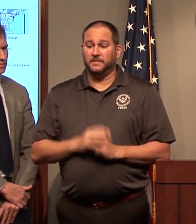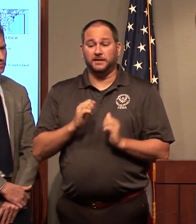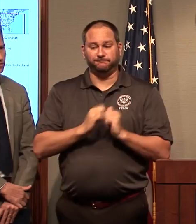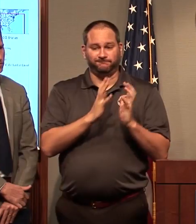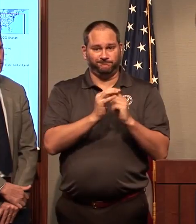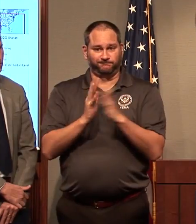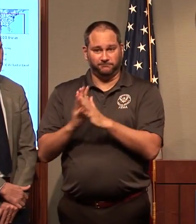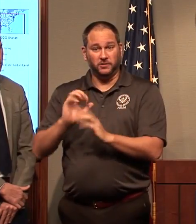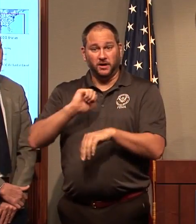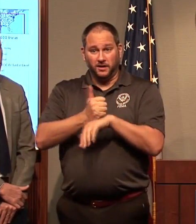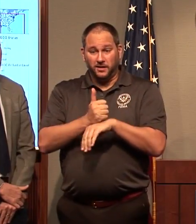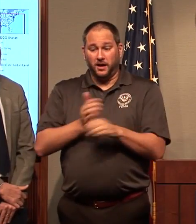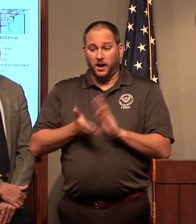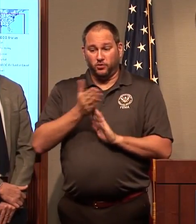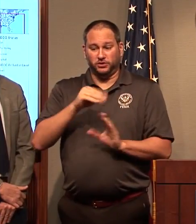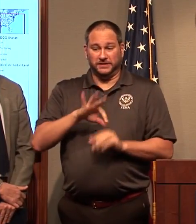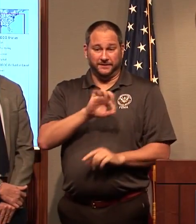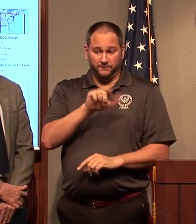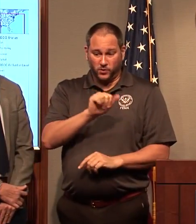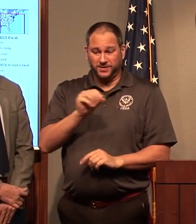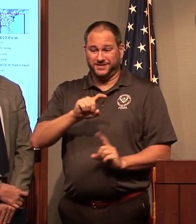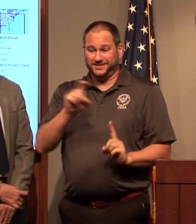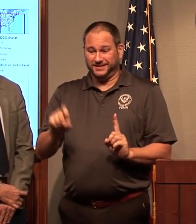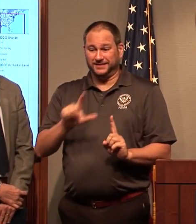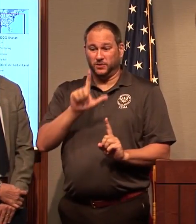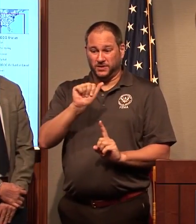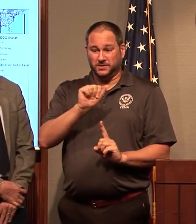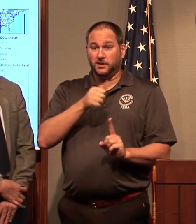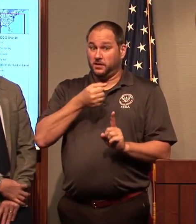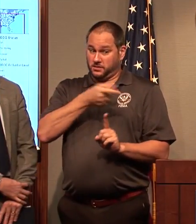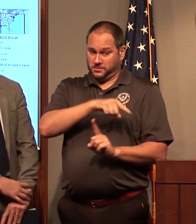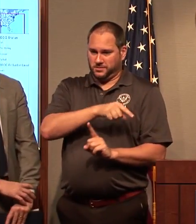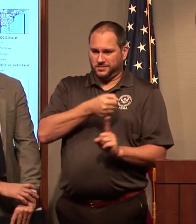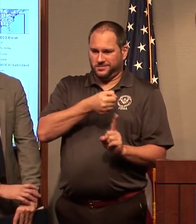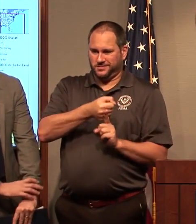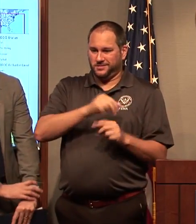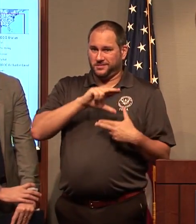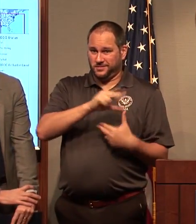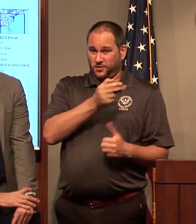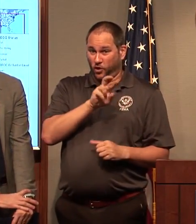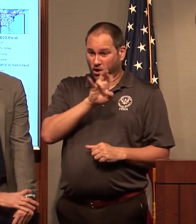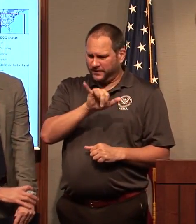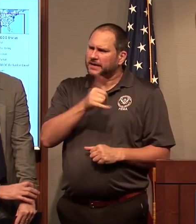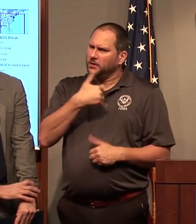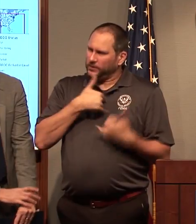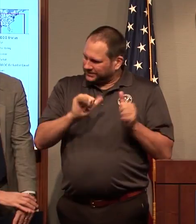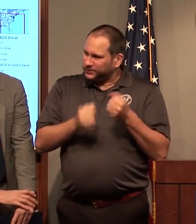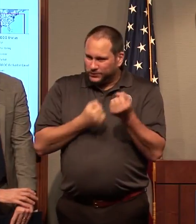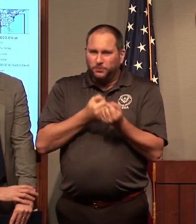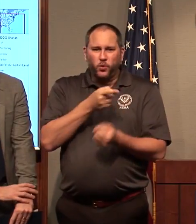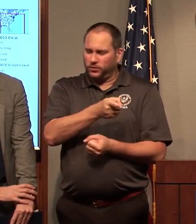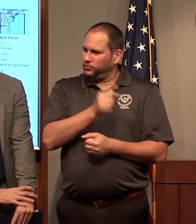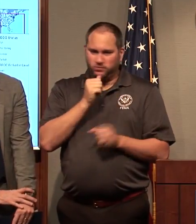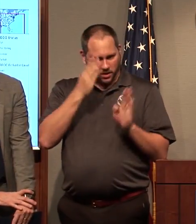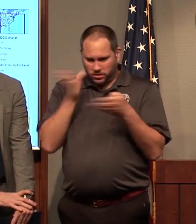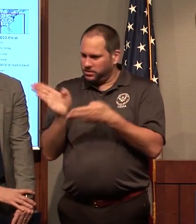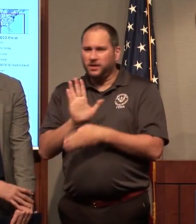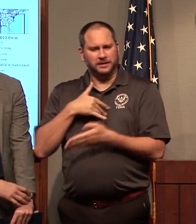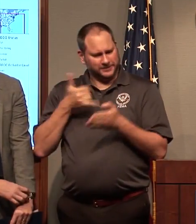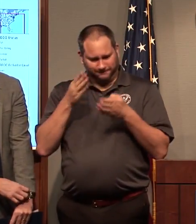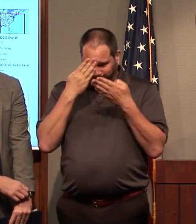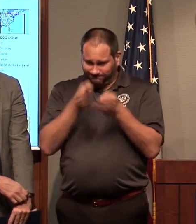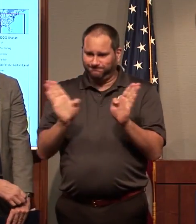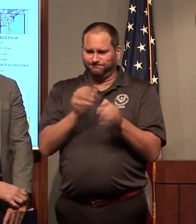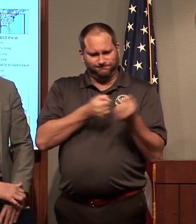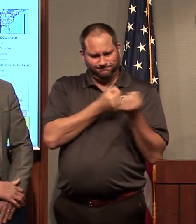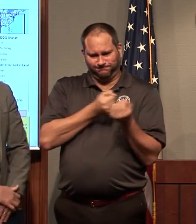of you in Texas and Louisiana affected by Harvey, we are still with you. I actually spoke to Governor Abbott yesterday and will